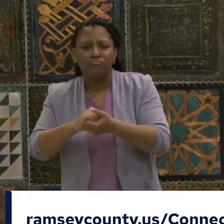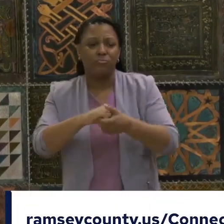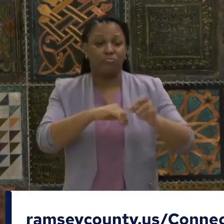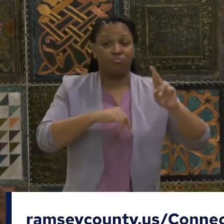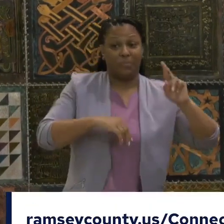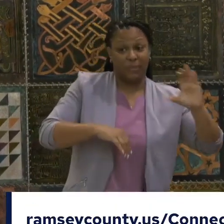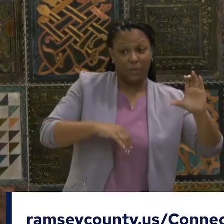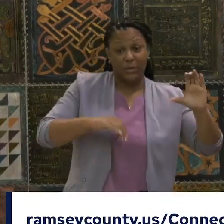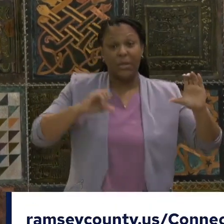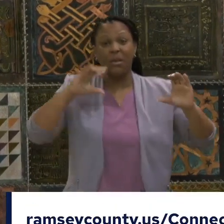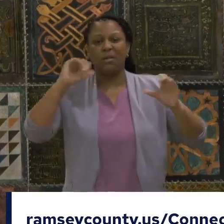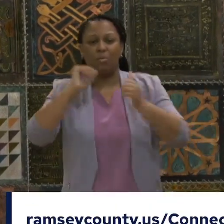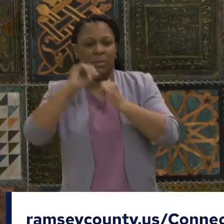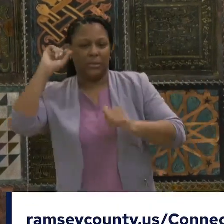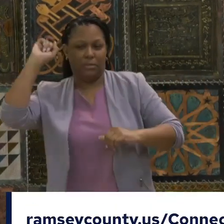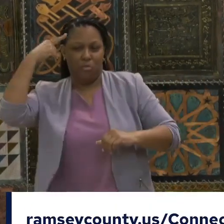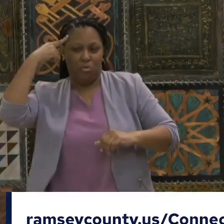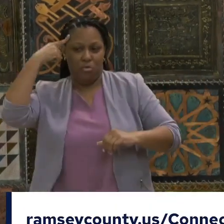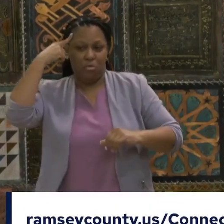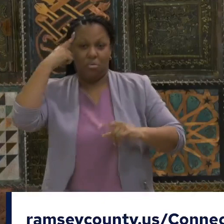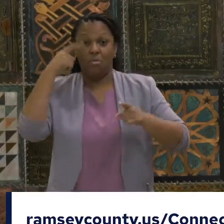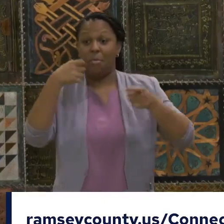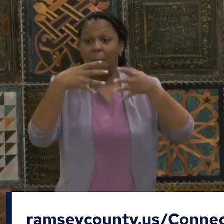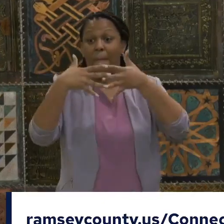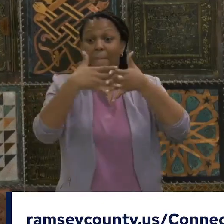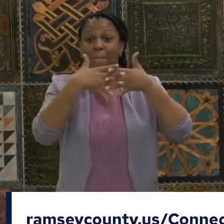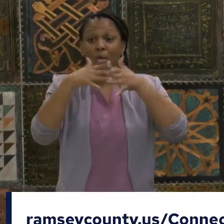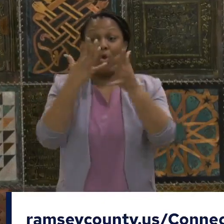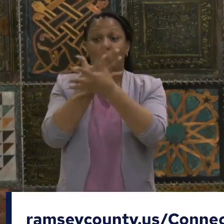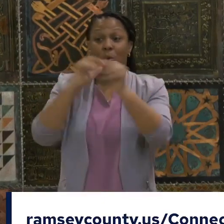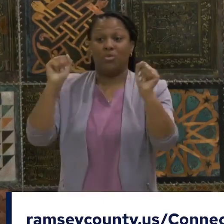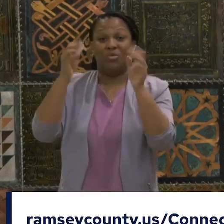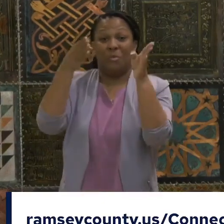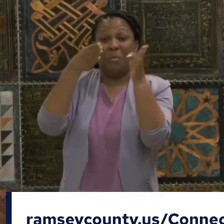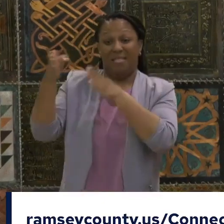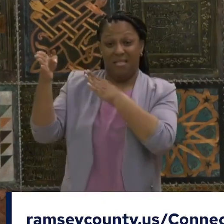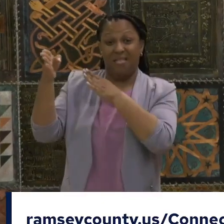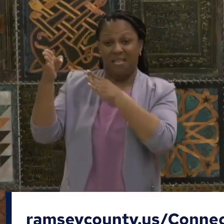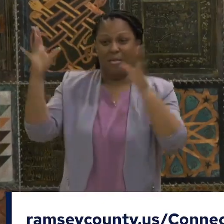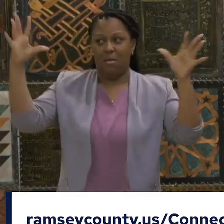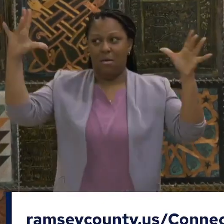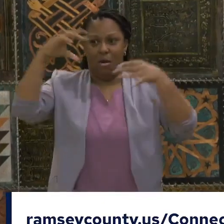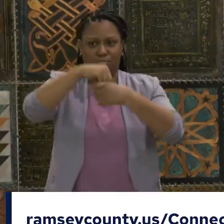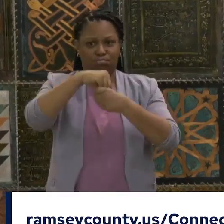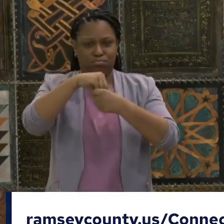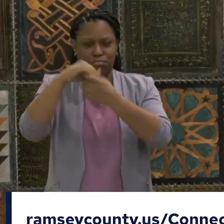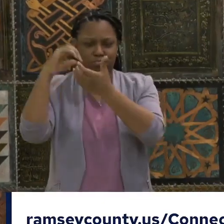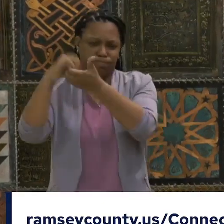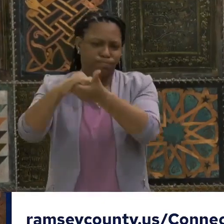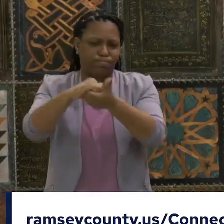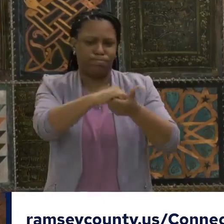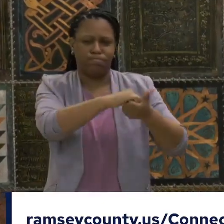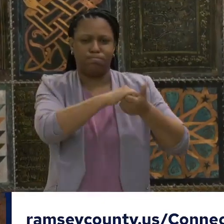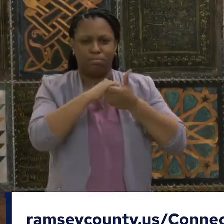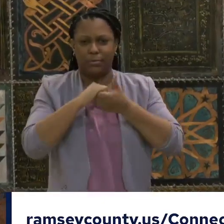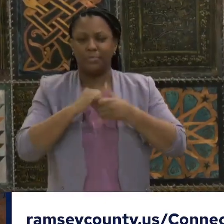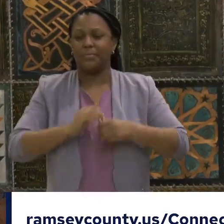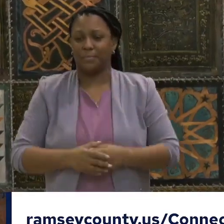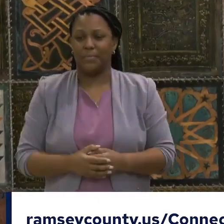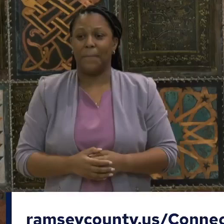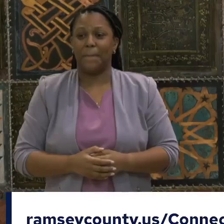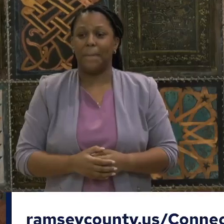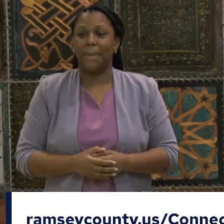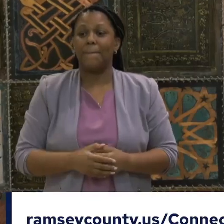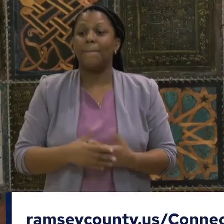American Rescue Plan Act. And really in this effort, is, and thinking about the St. Paul and Minnesota Foundation and a